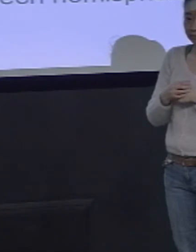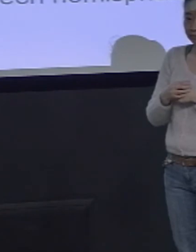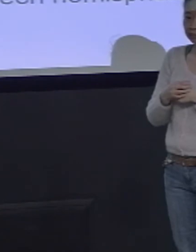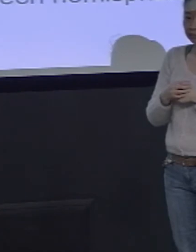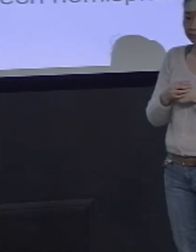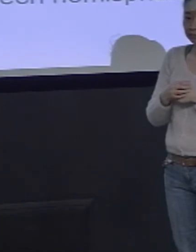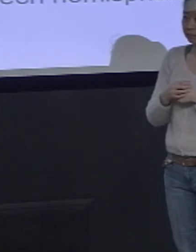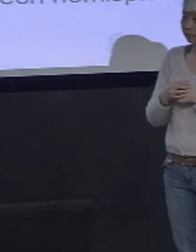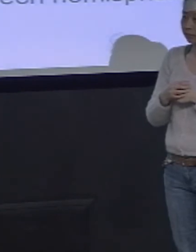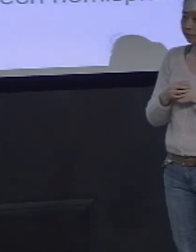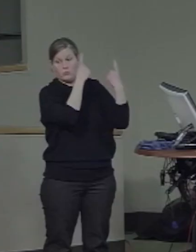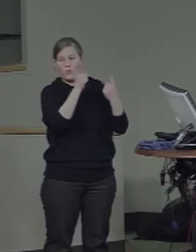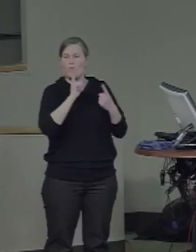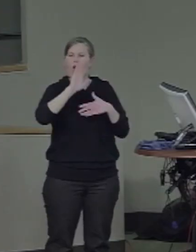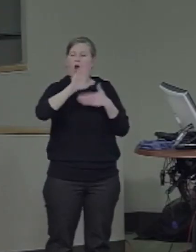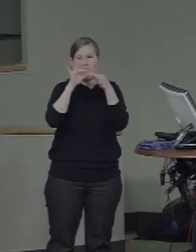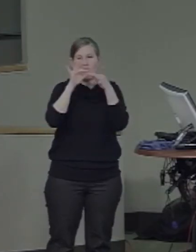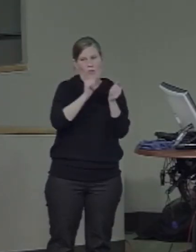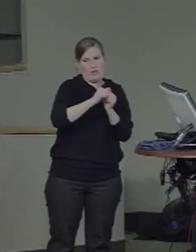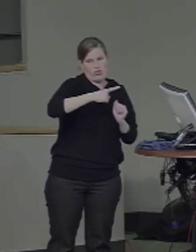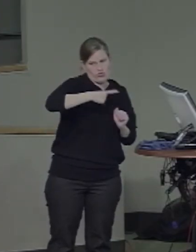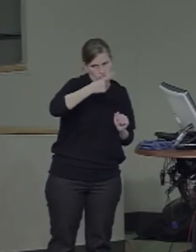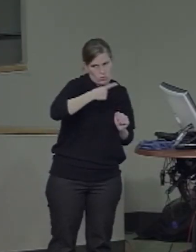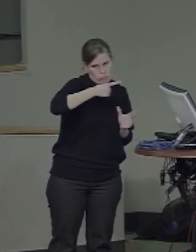are hearing individuals.